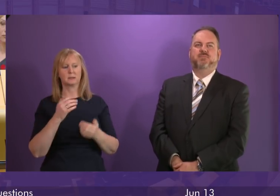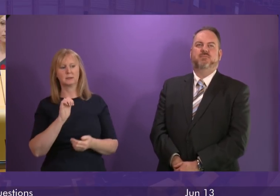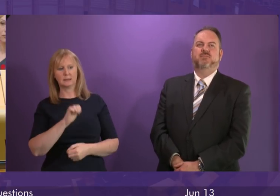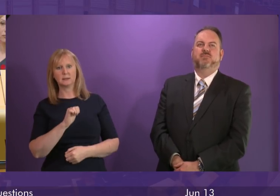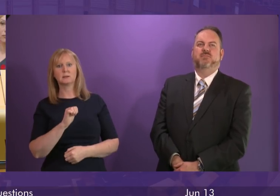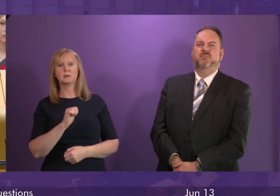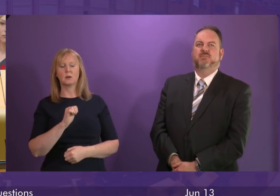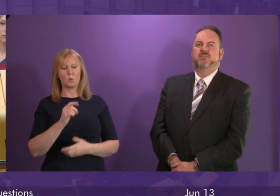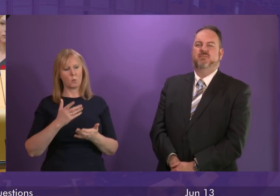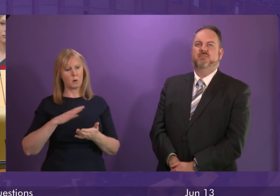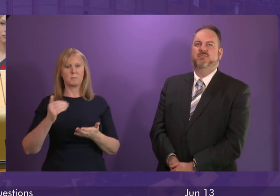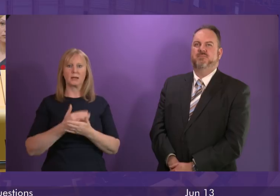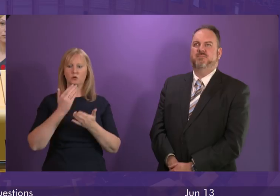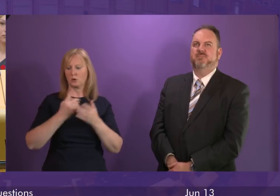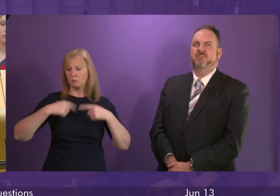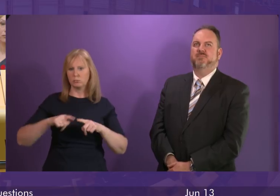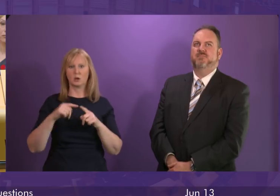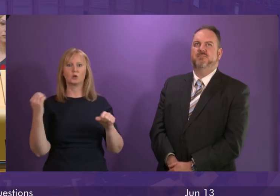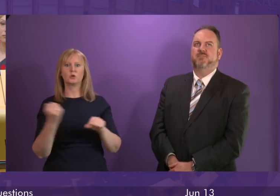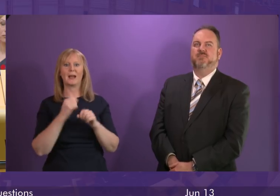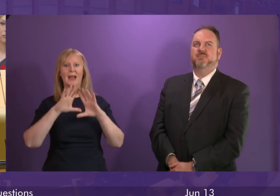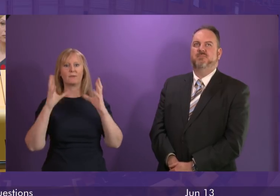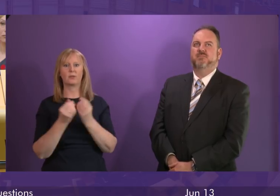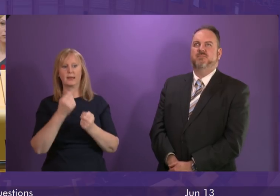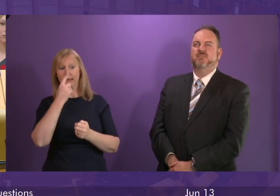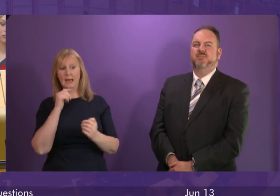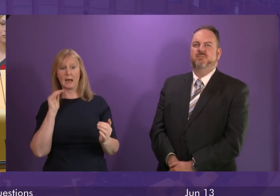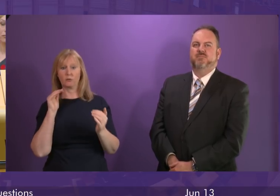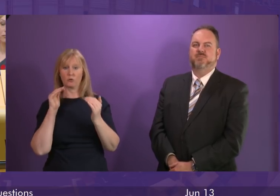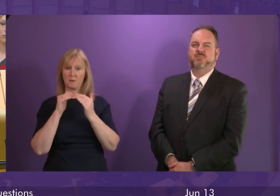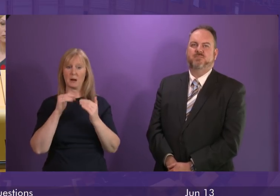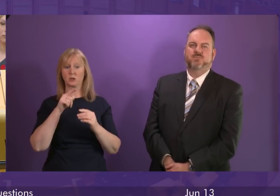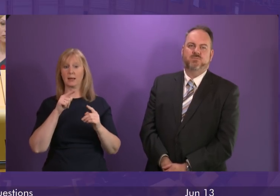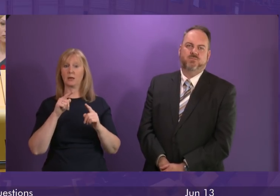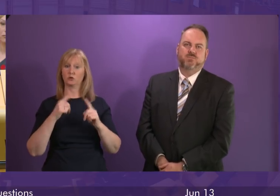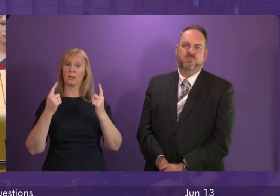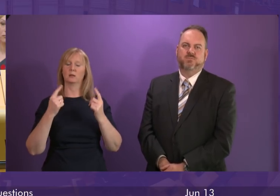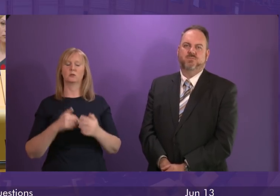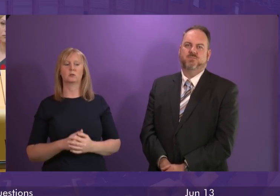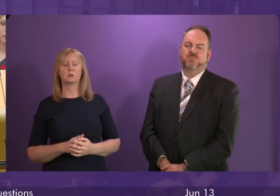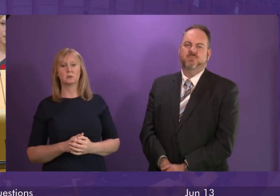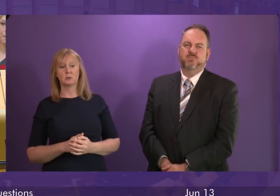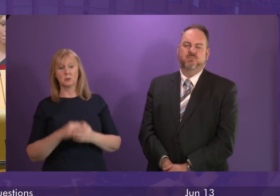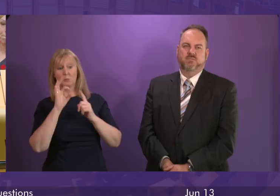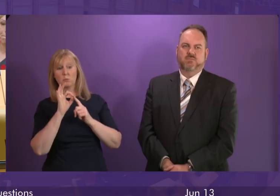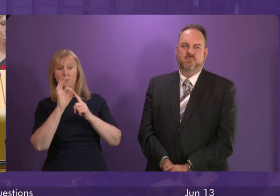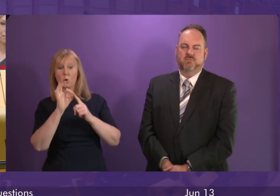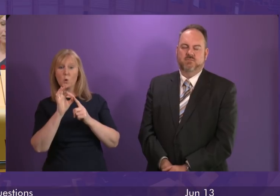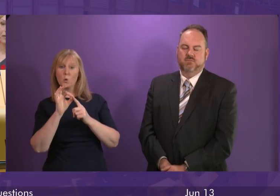want to make sure that we are doing everything possible to meet that challenge. In terms of proposed developments,